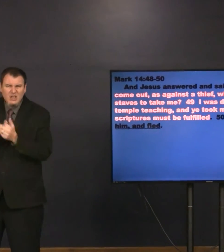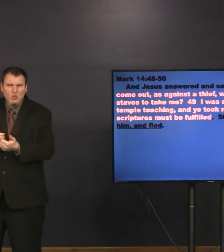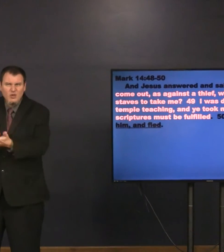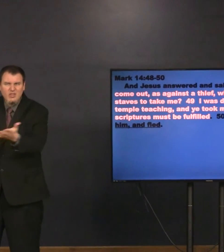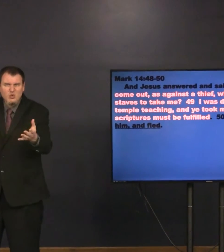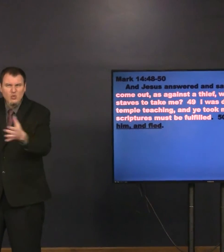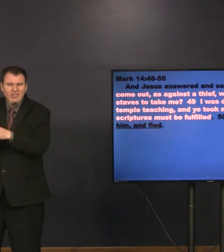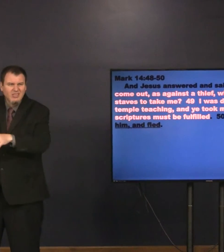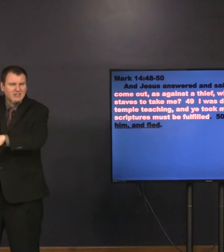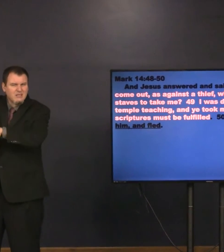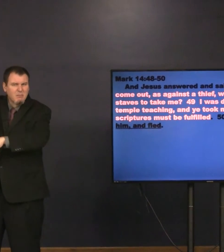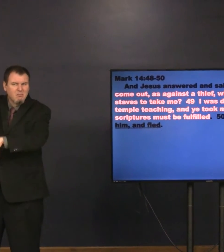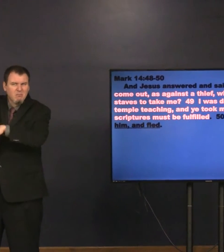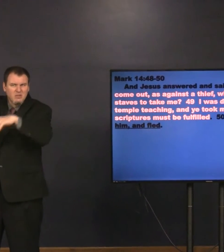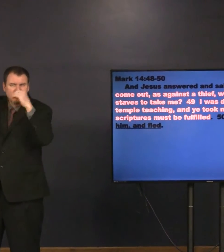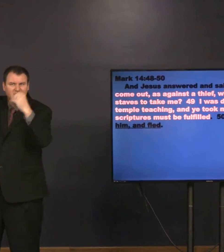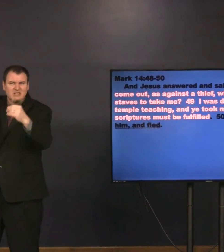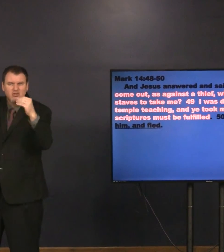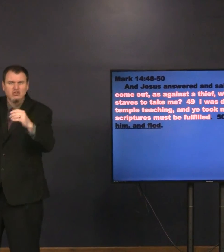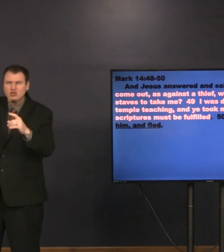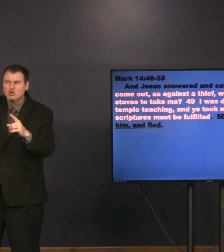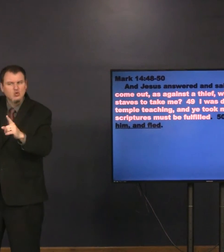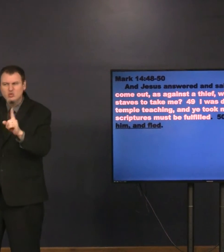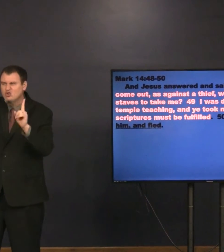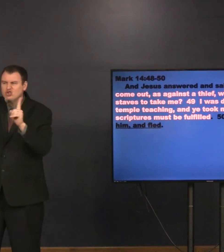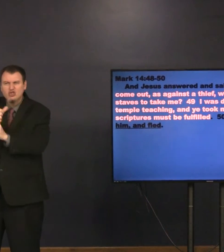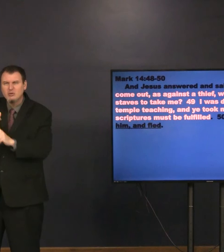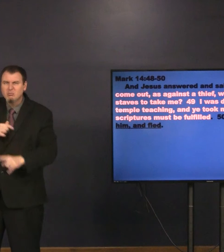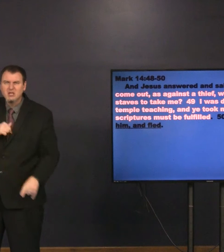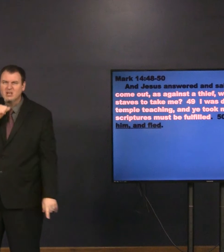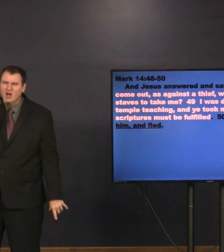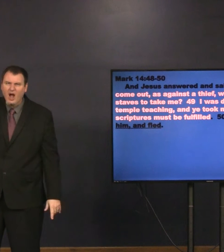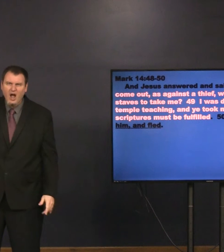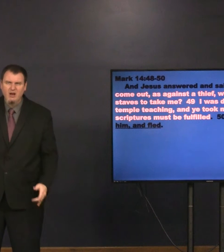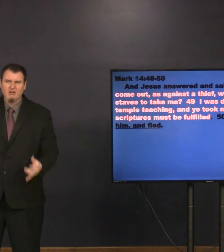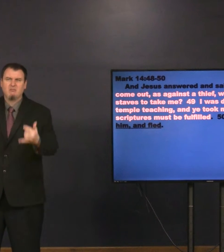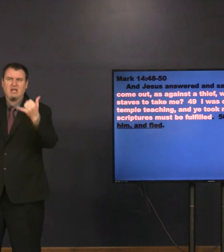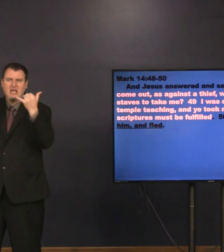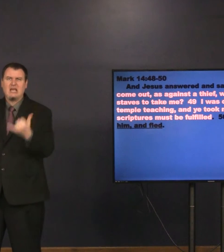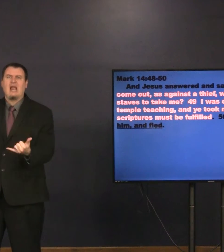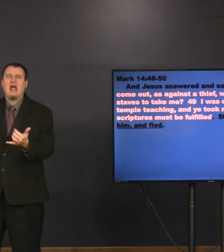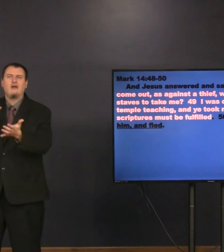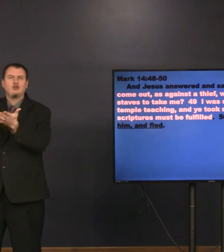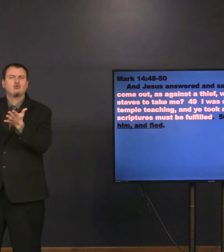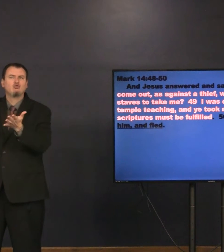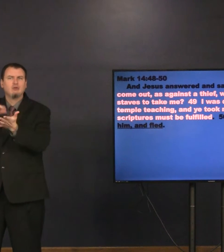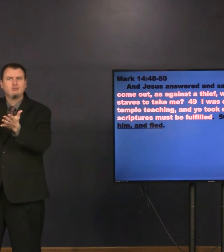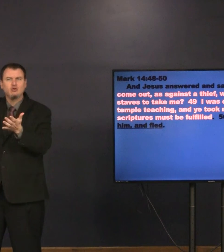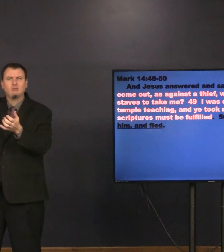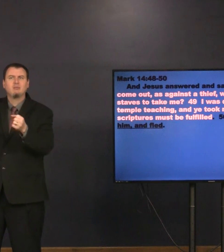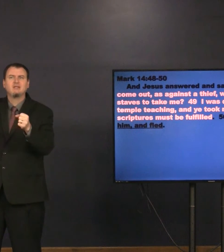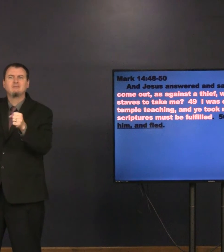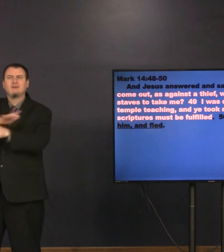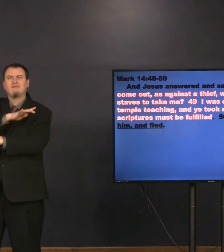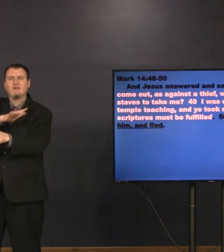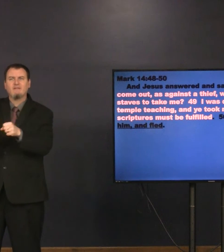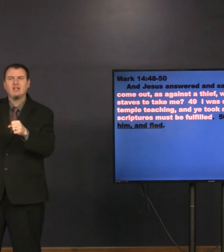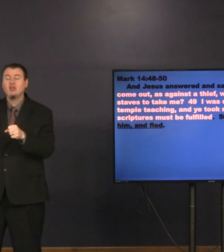I was daily, with you in the temple teaching. He told me not. But the scriptures must be fulfilled.